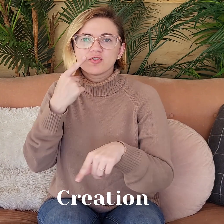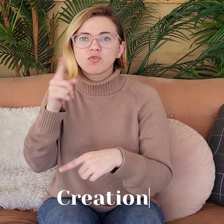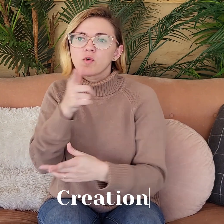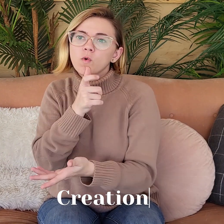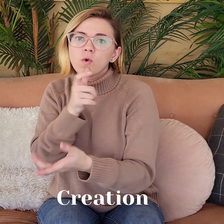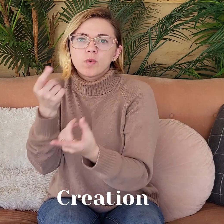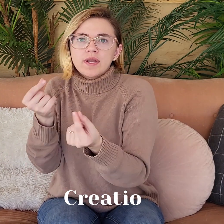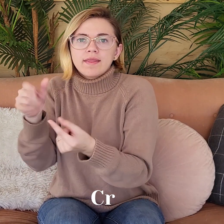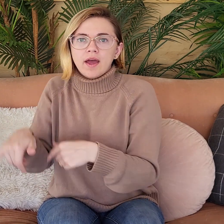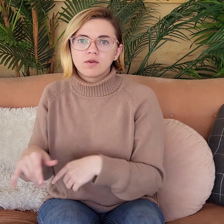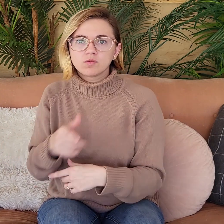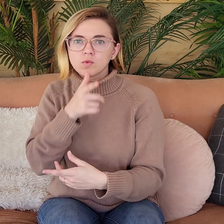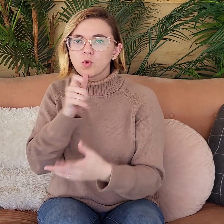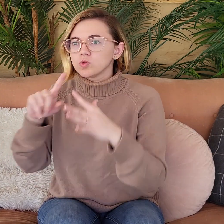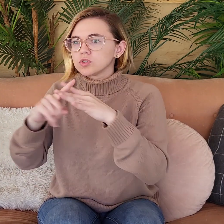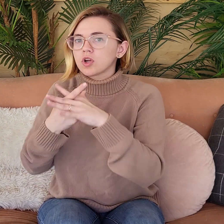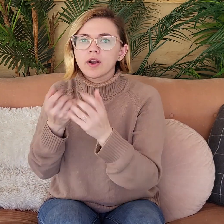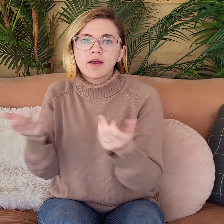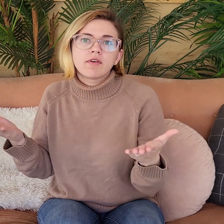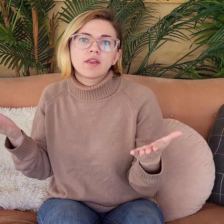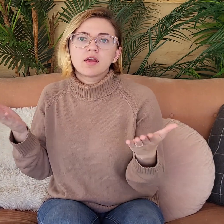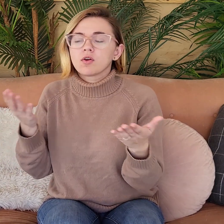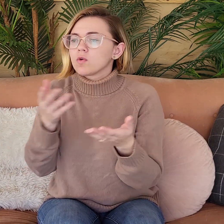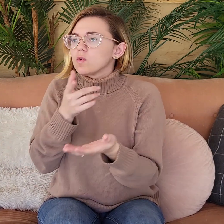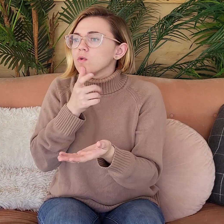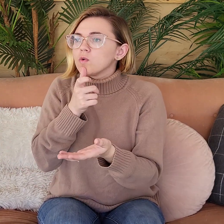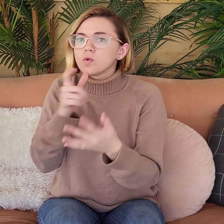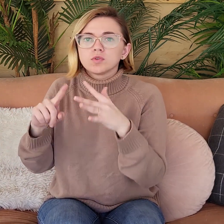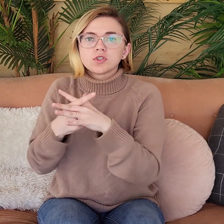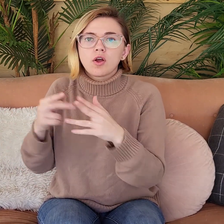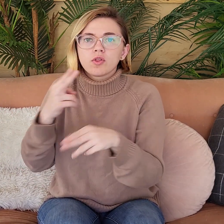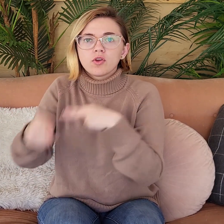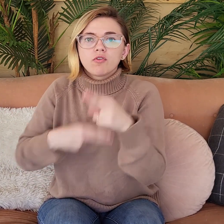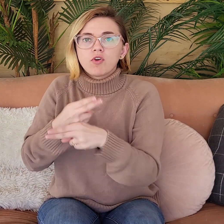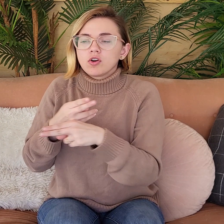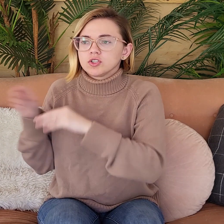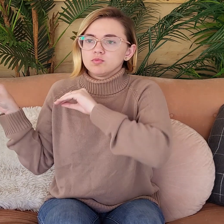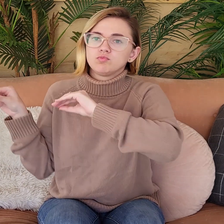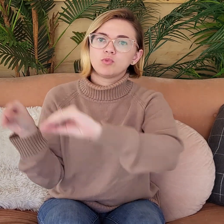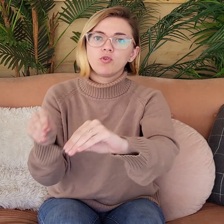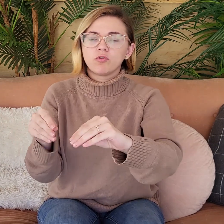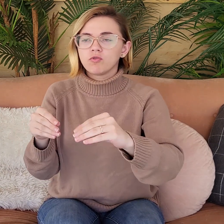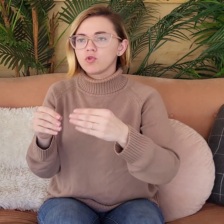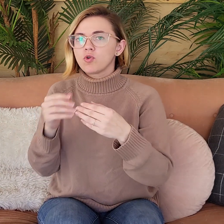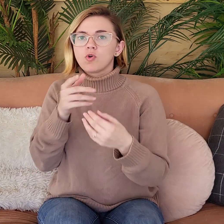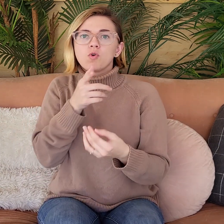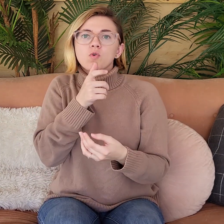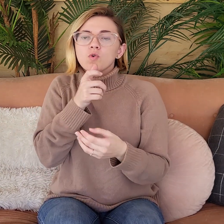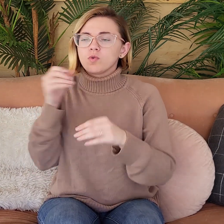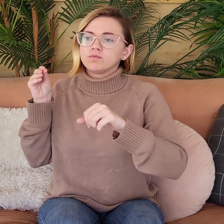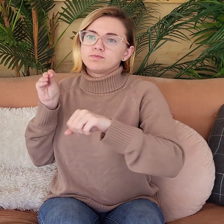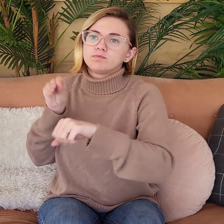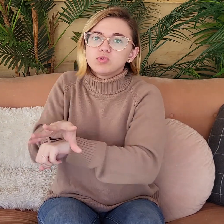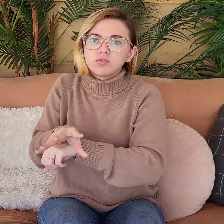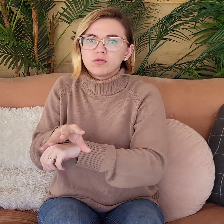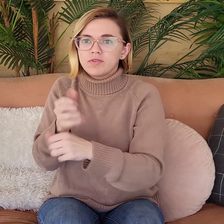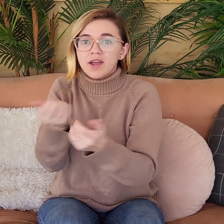we have the answers for who did that and who started everything. Who started the universe in motion? Who